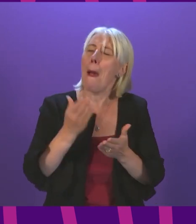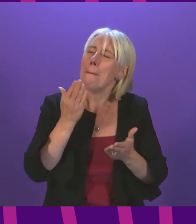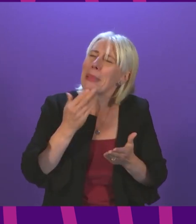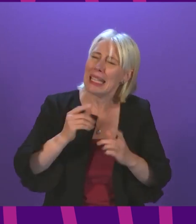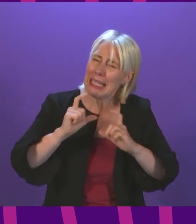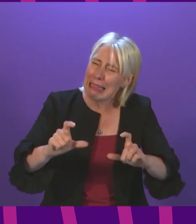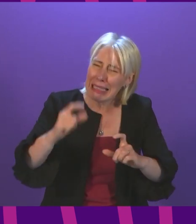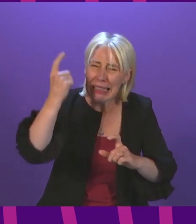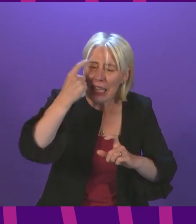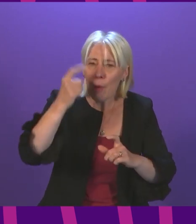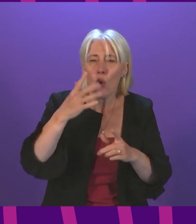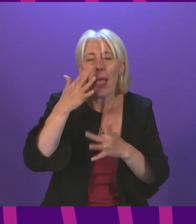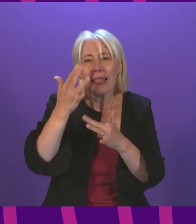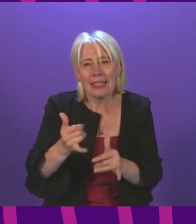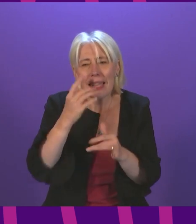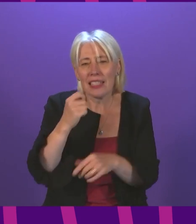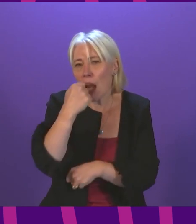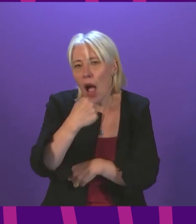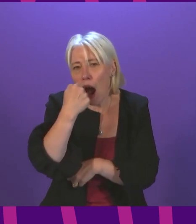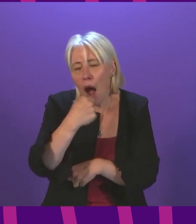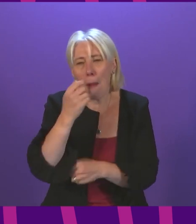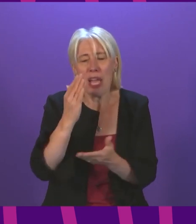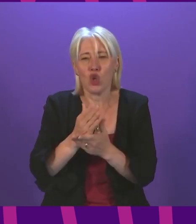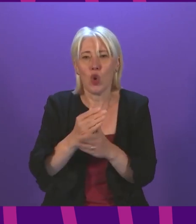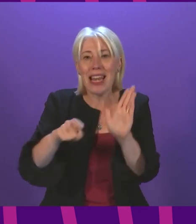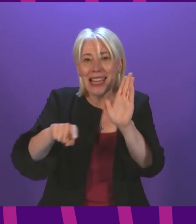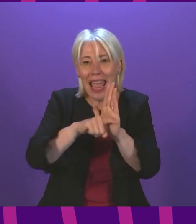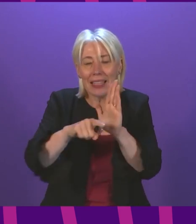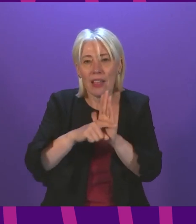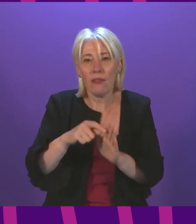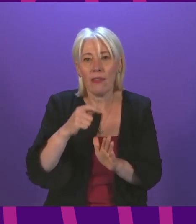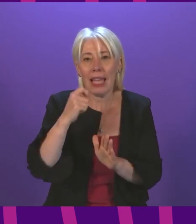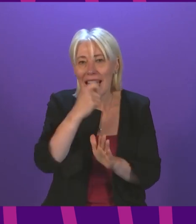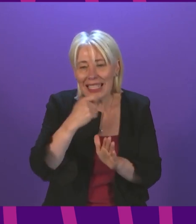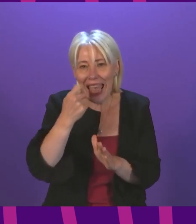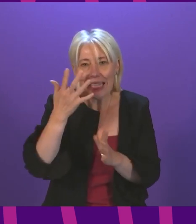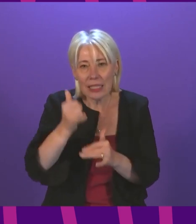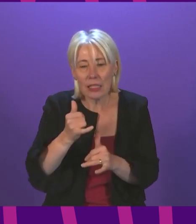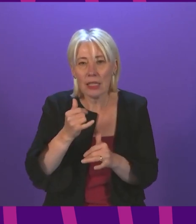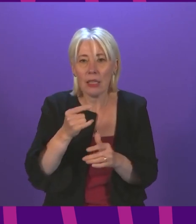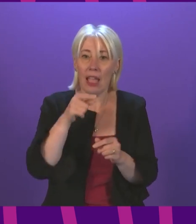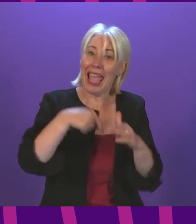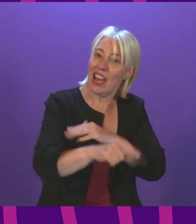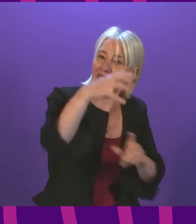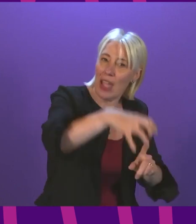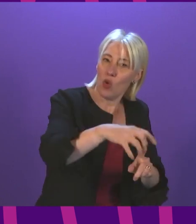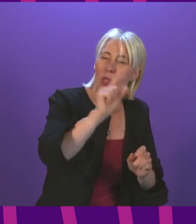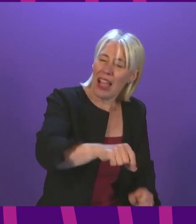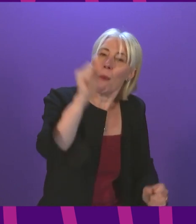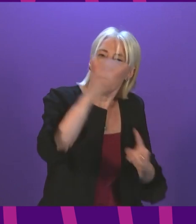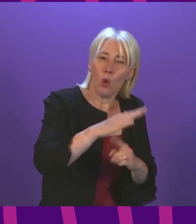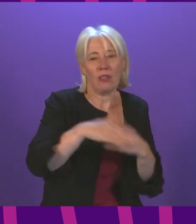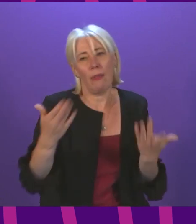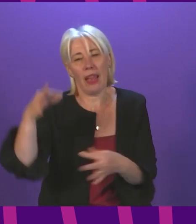role of testing as making sure someone is negative going into a venue is still more important than if they are vaccinated First